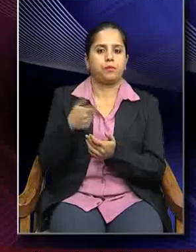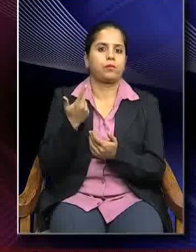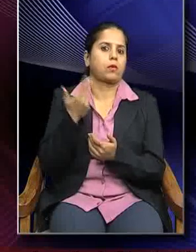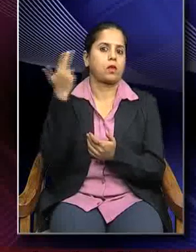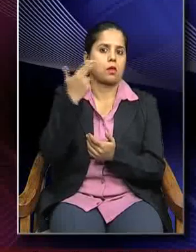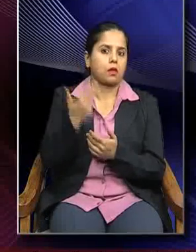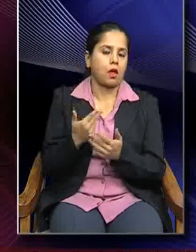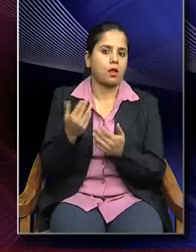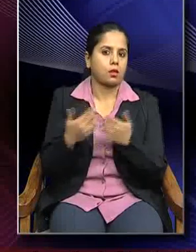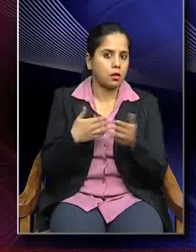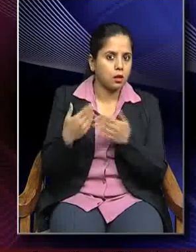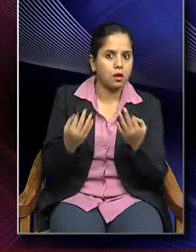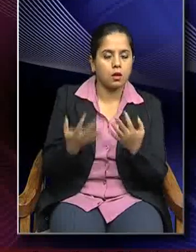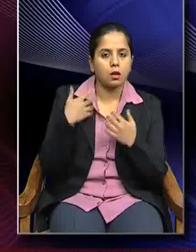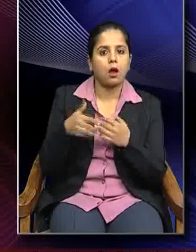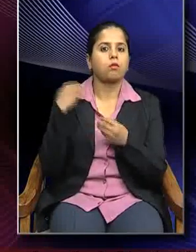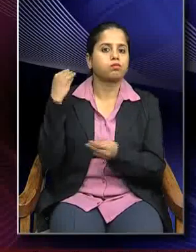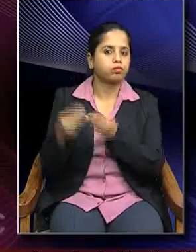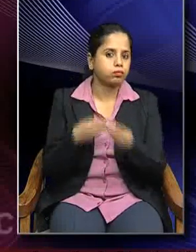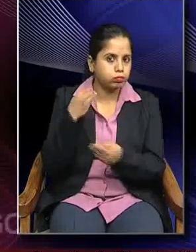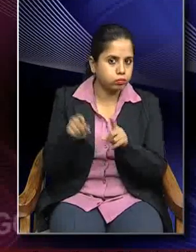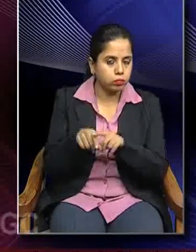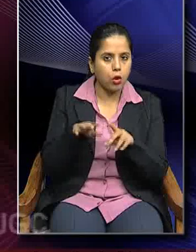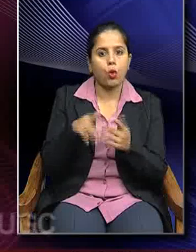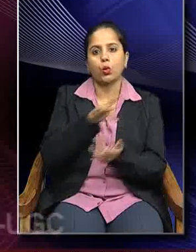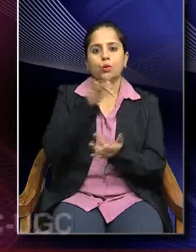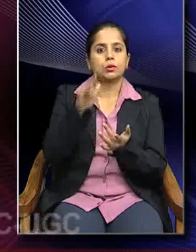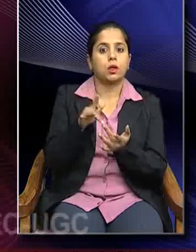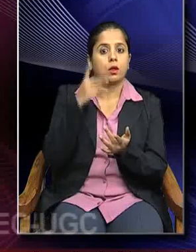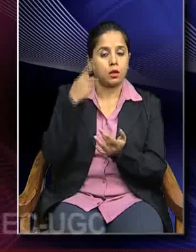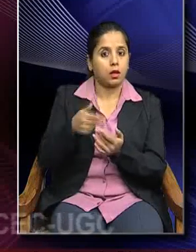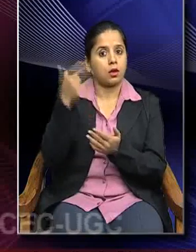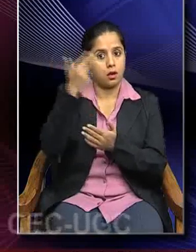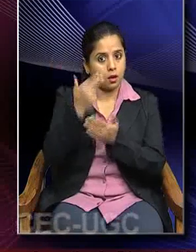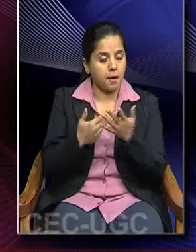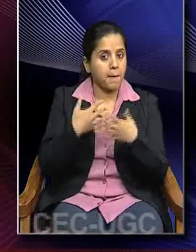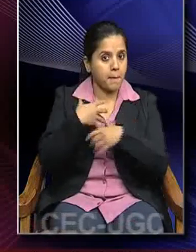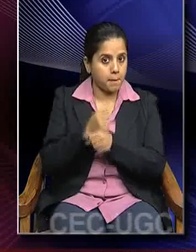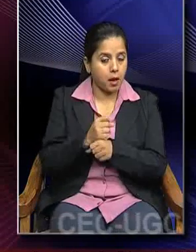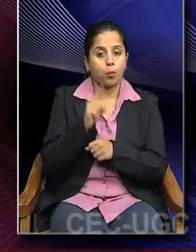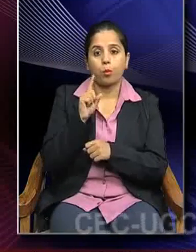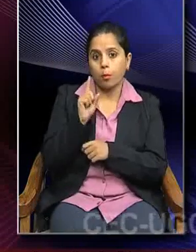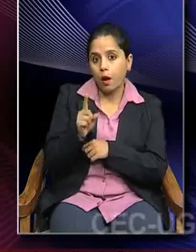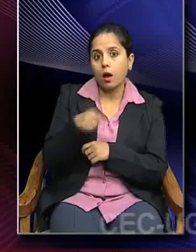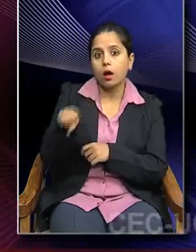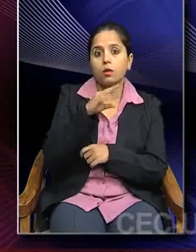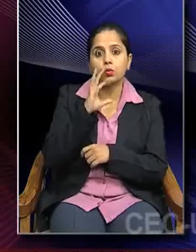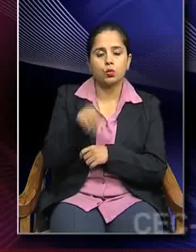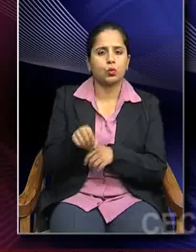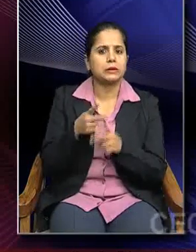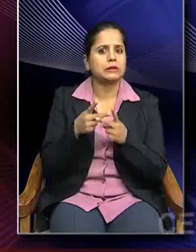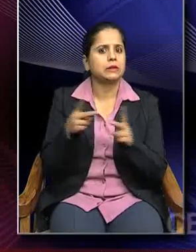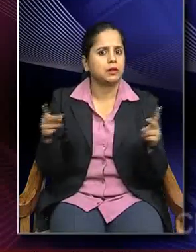or sculpturing tradition or center of sculpture making but it was a very